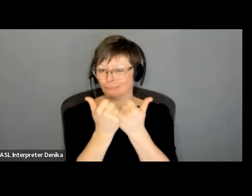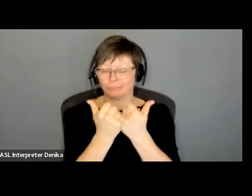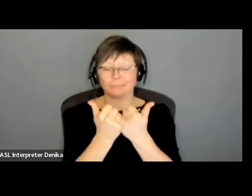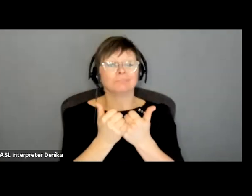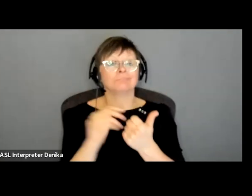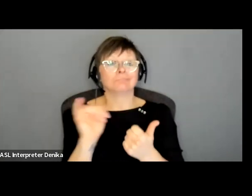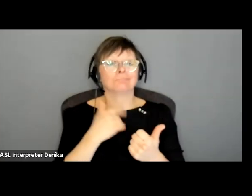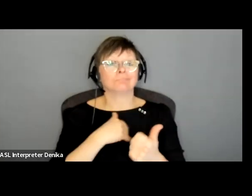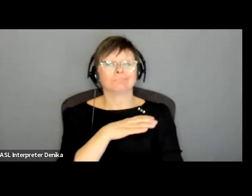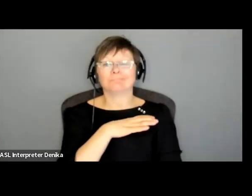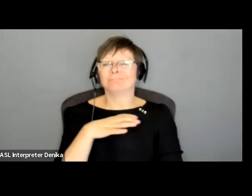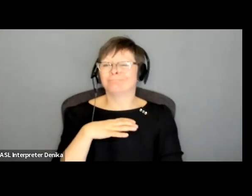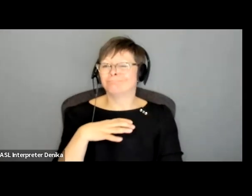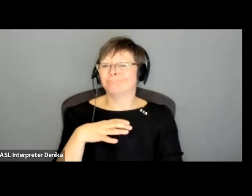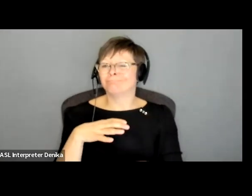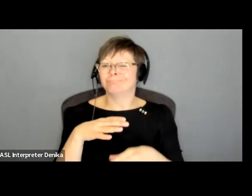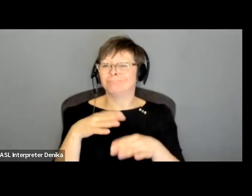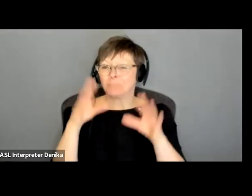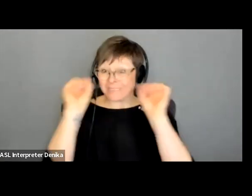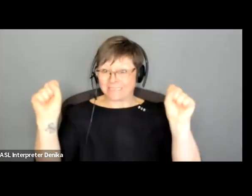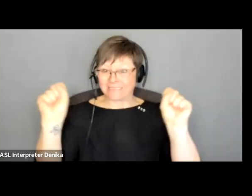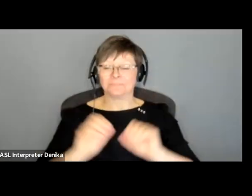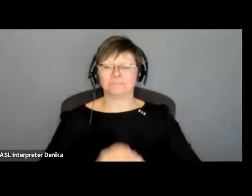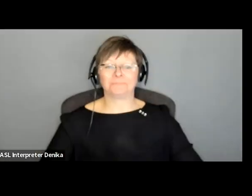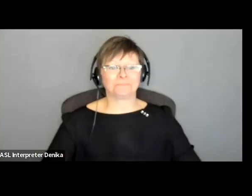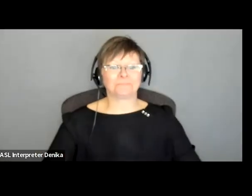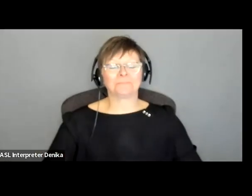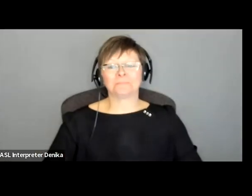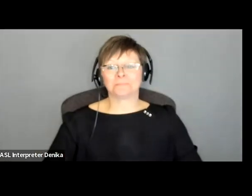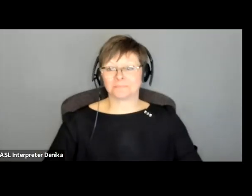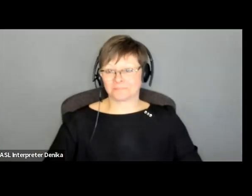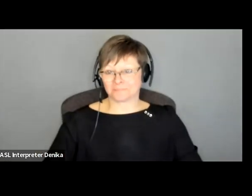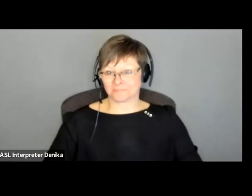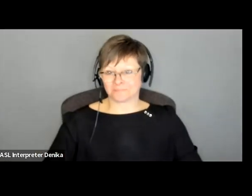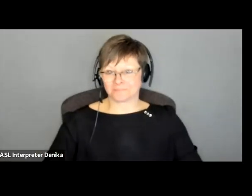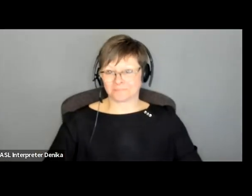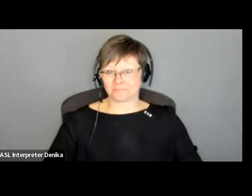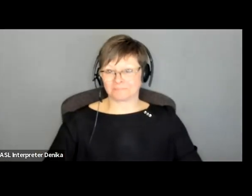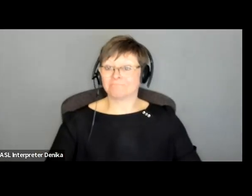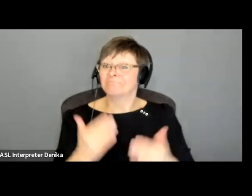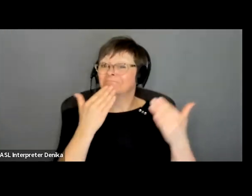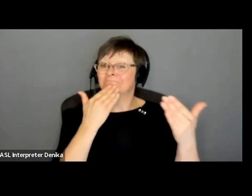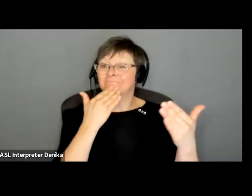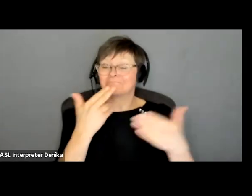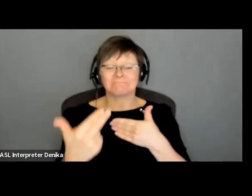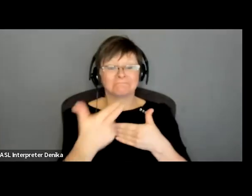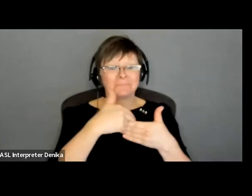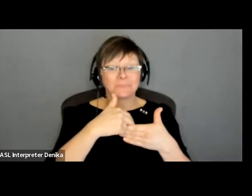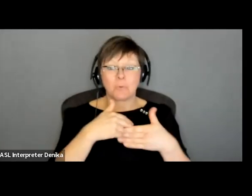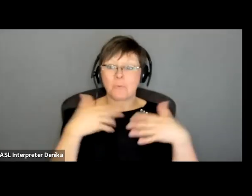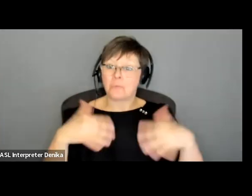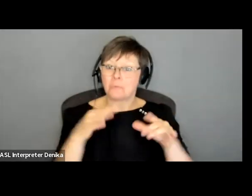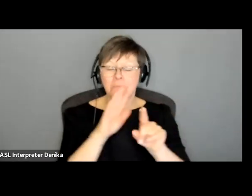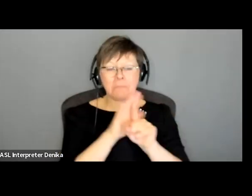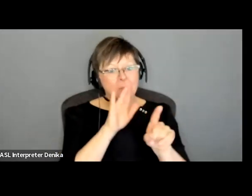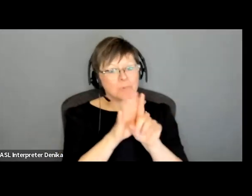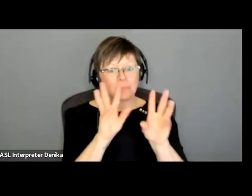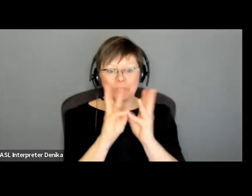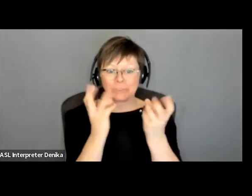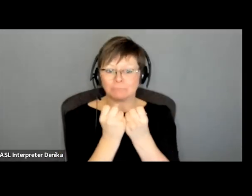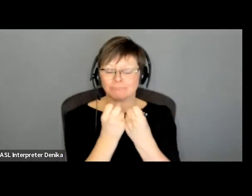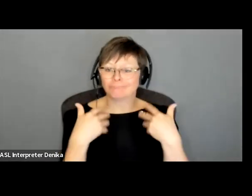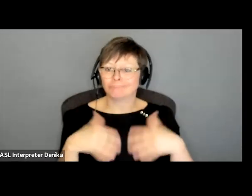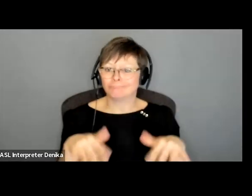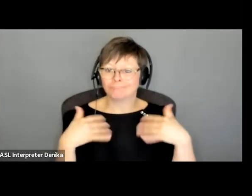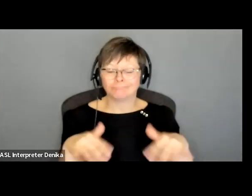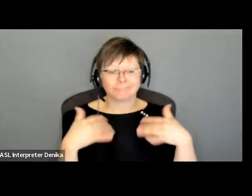council president i want to thank everybody for joining what has to be one of our most popular workshops uh to date i think